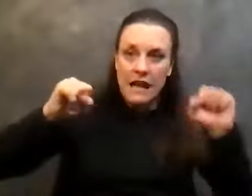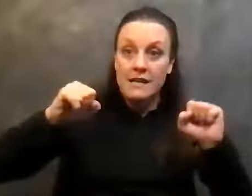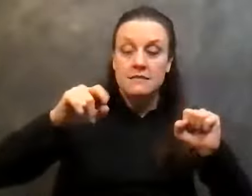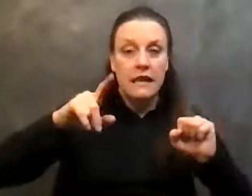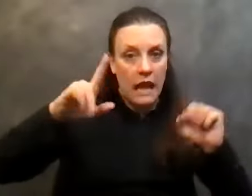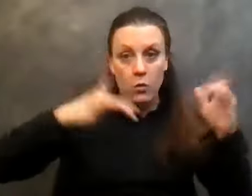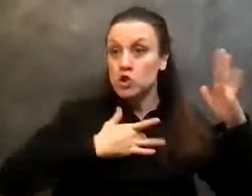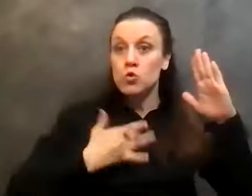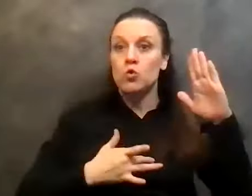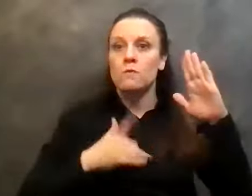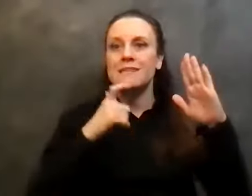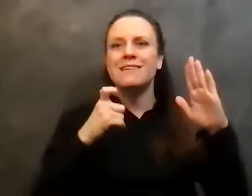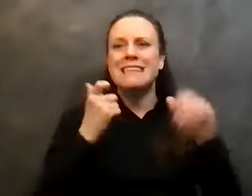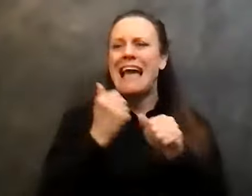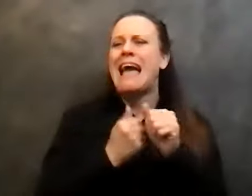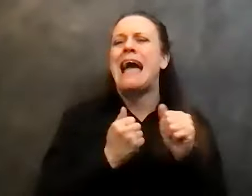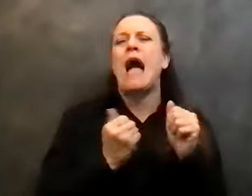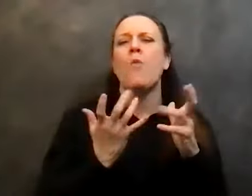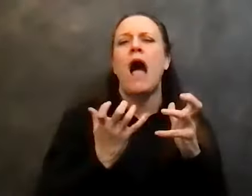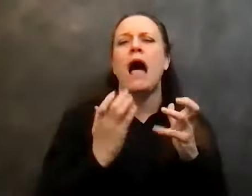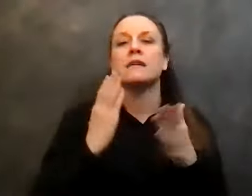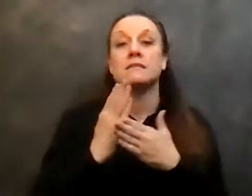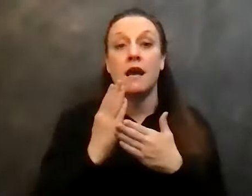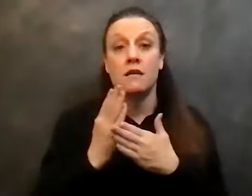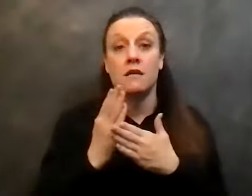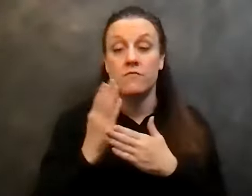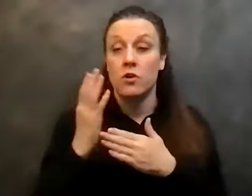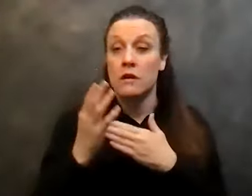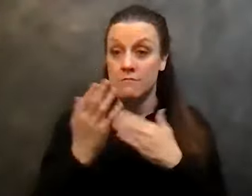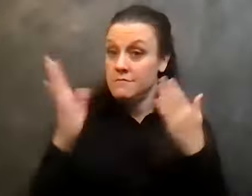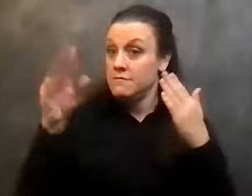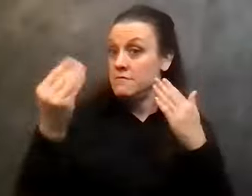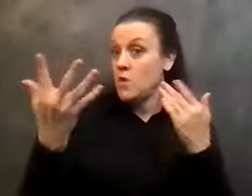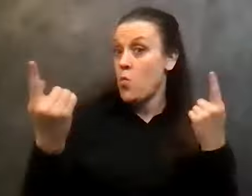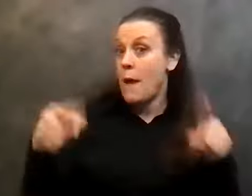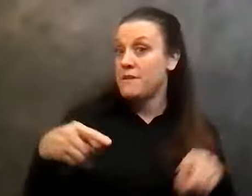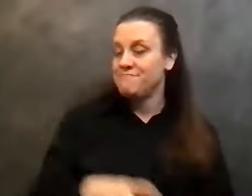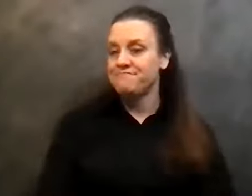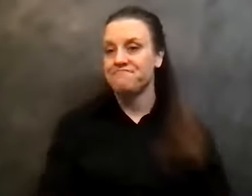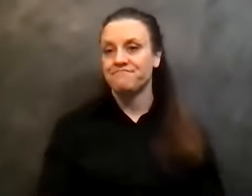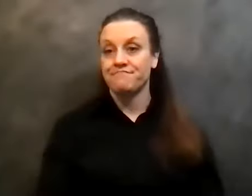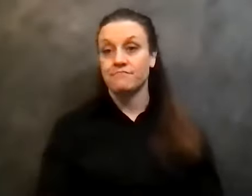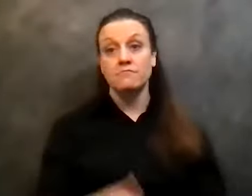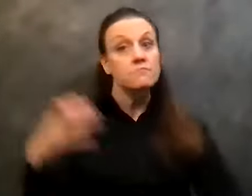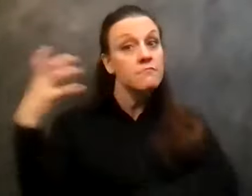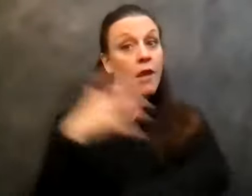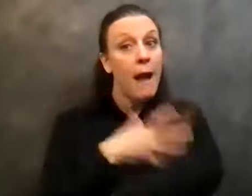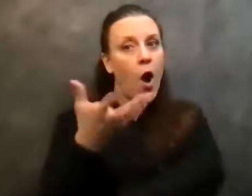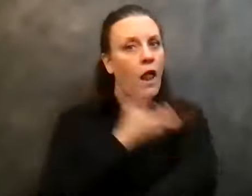because I met it with every fiber of my being. But here's what happens. Here's, here's where powerlessness plays